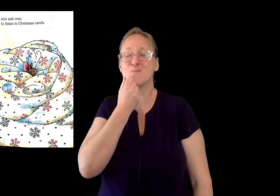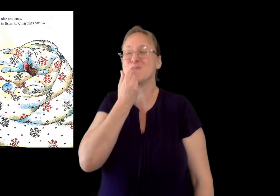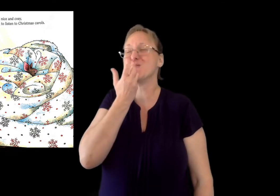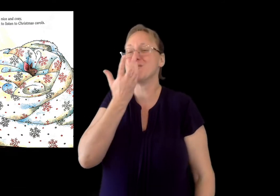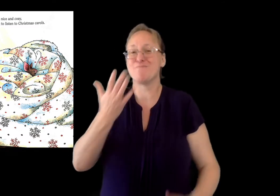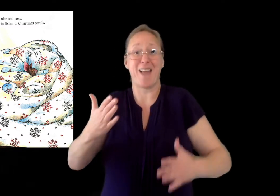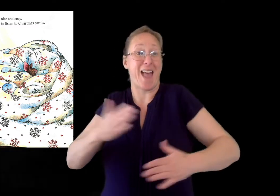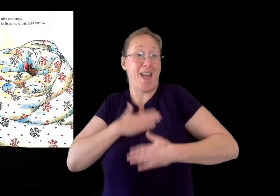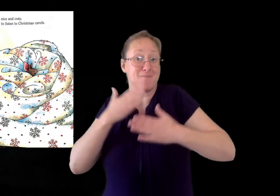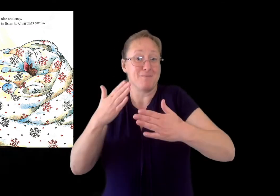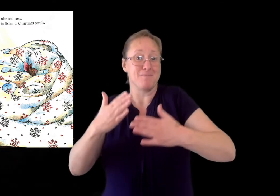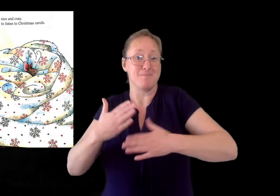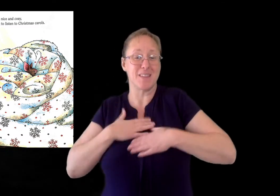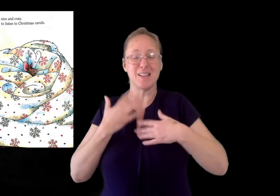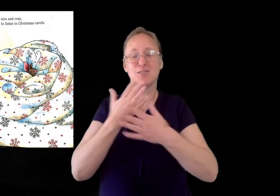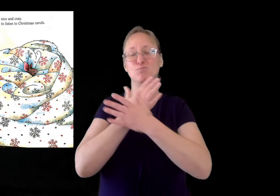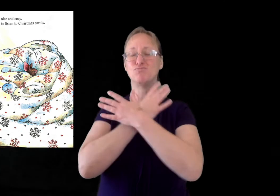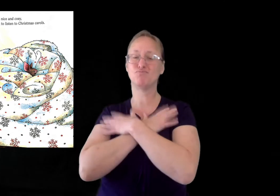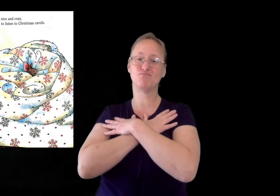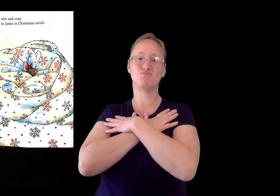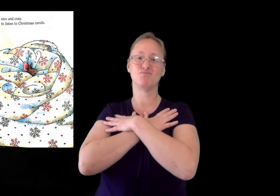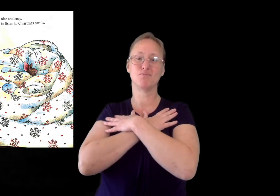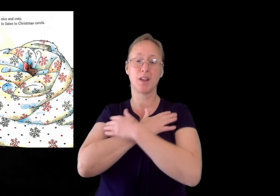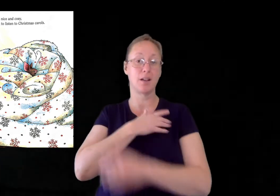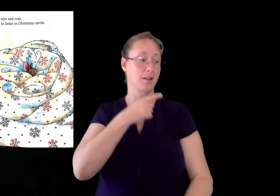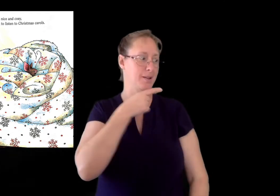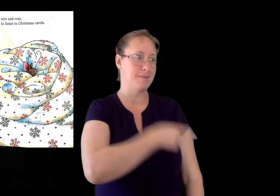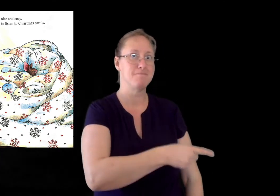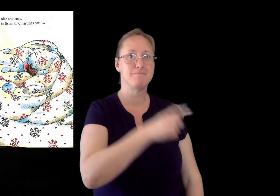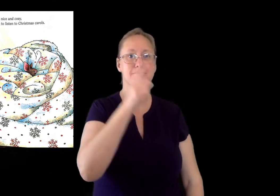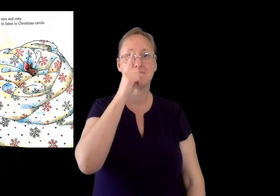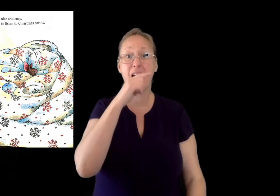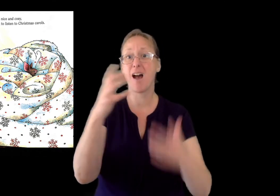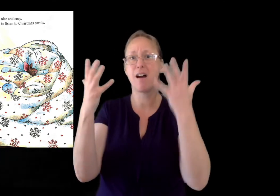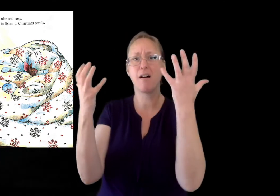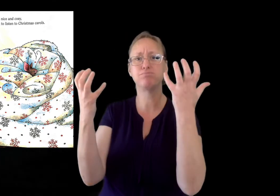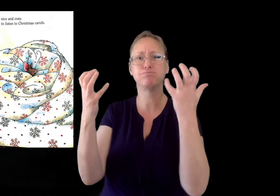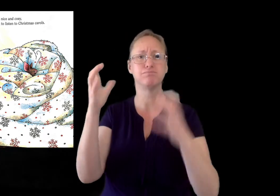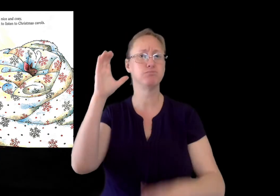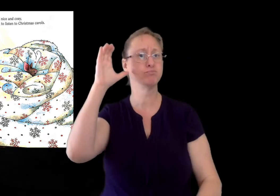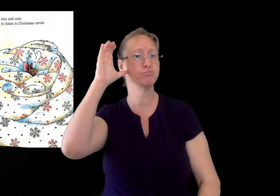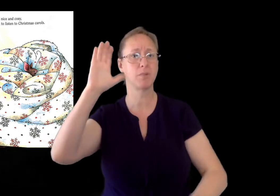Once he's nice and cozy, he'll want to listen to Christmas carols.